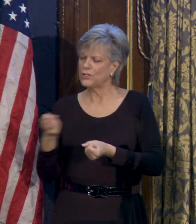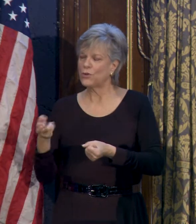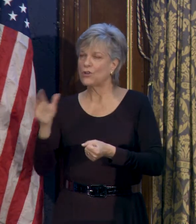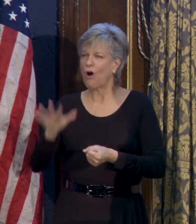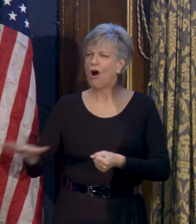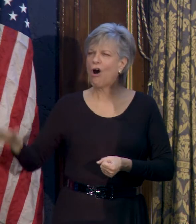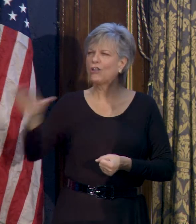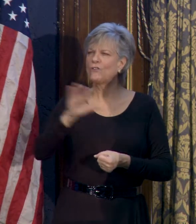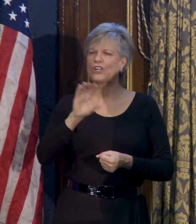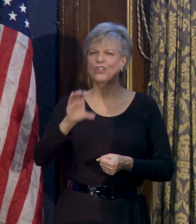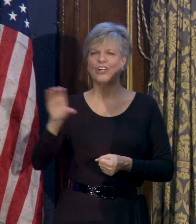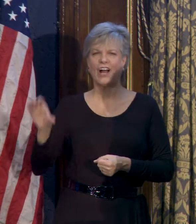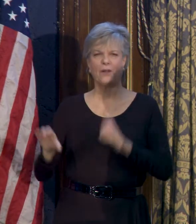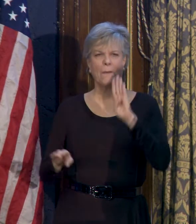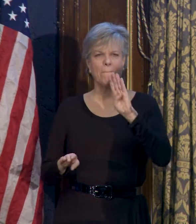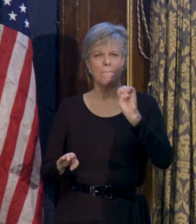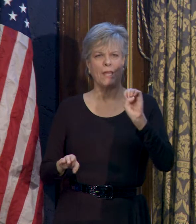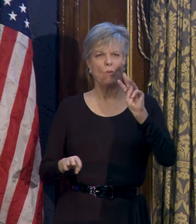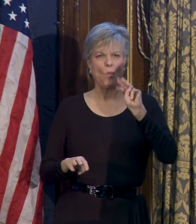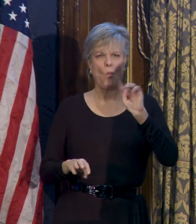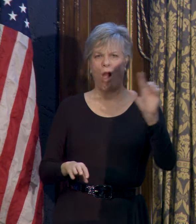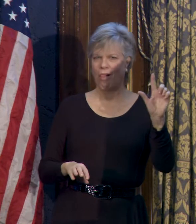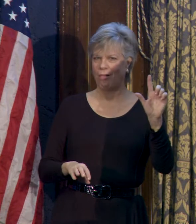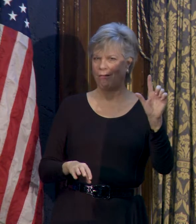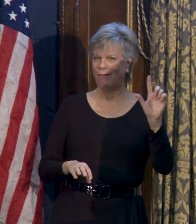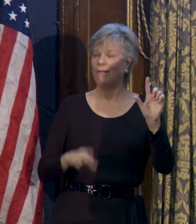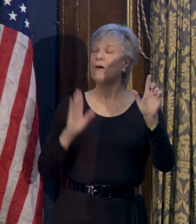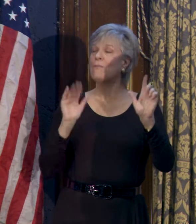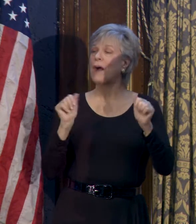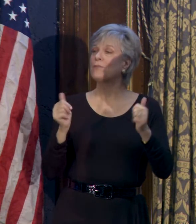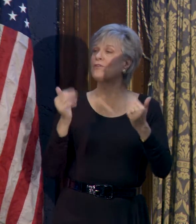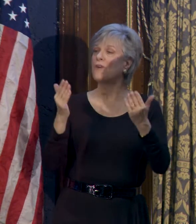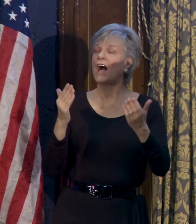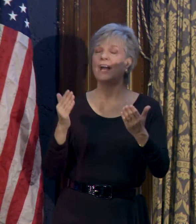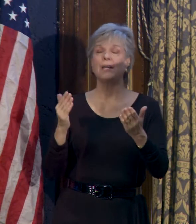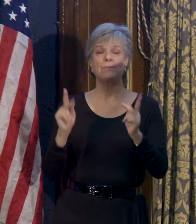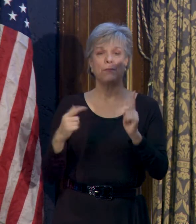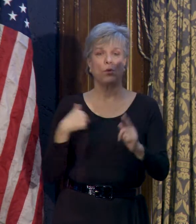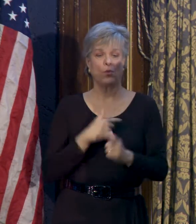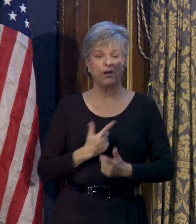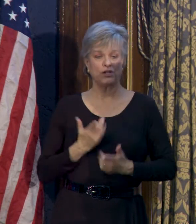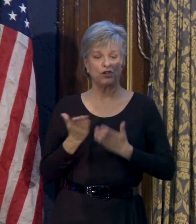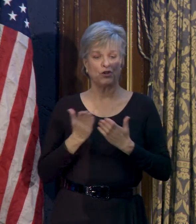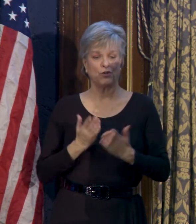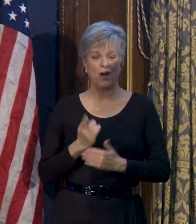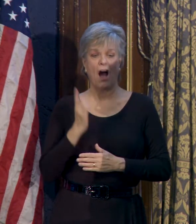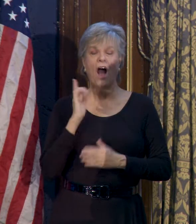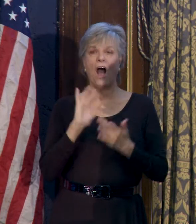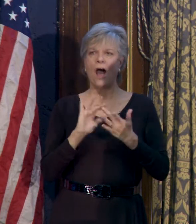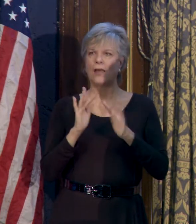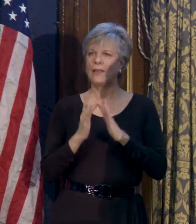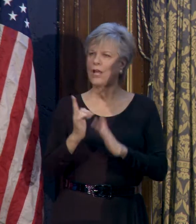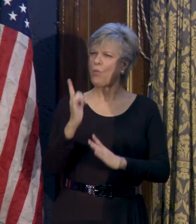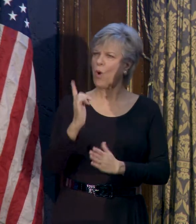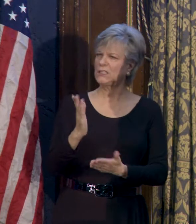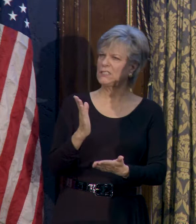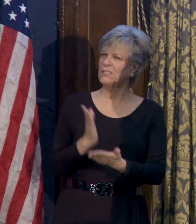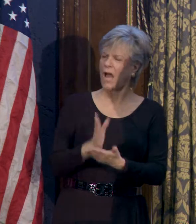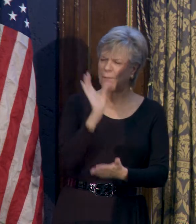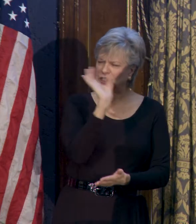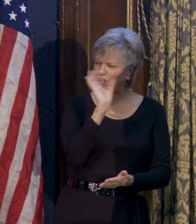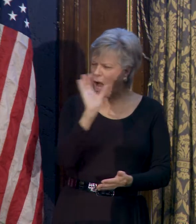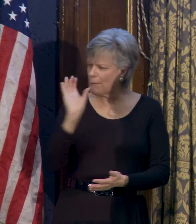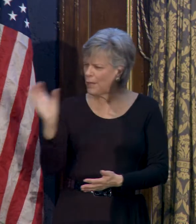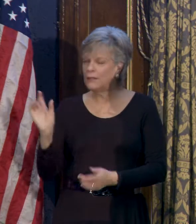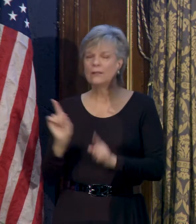County. By providing the people we serve with an online, one-stop shop to find valuable information, such